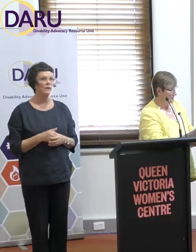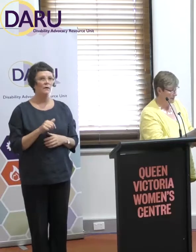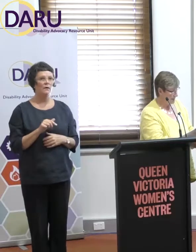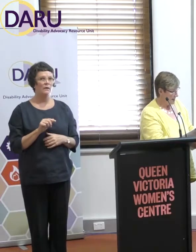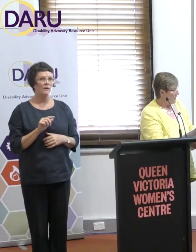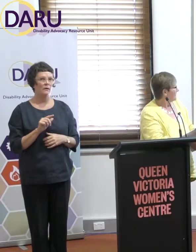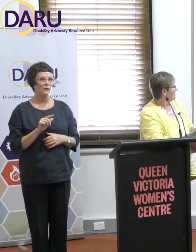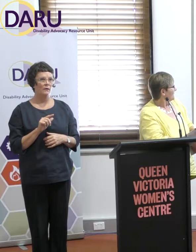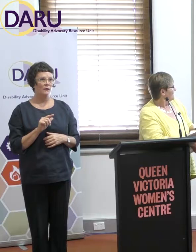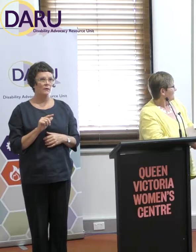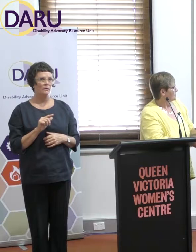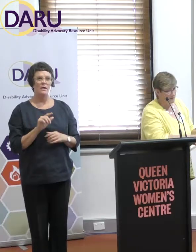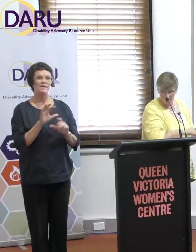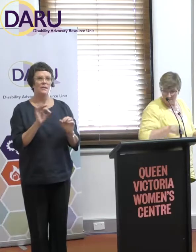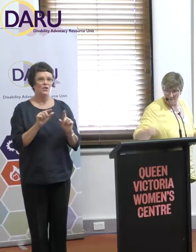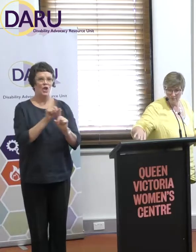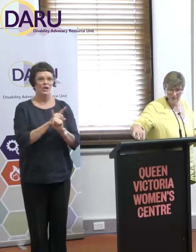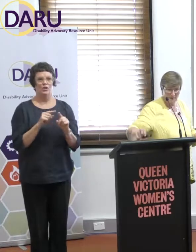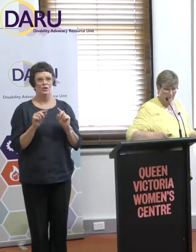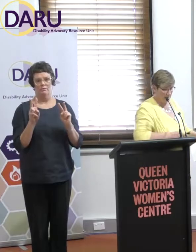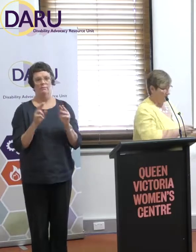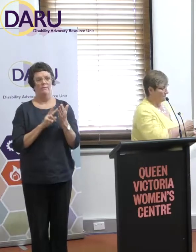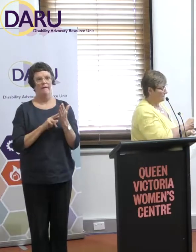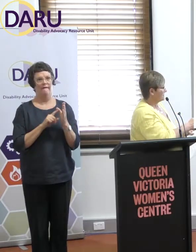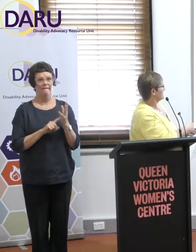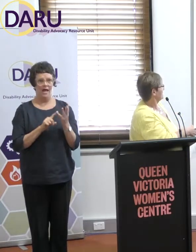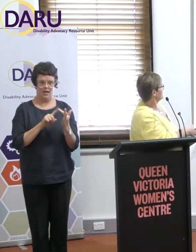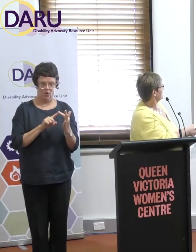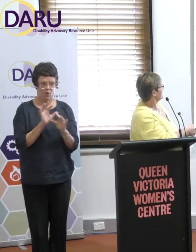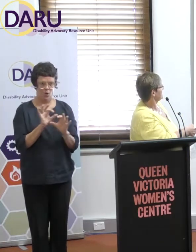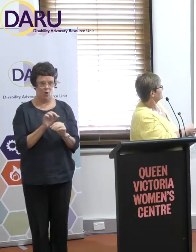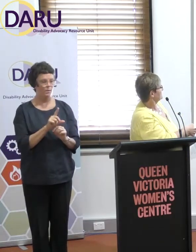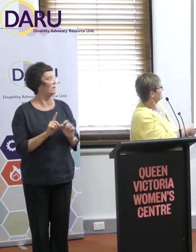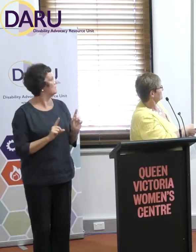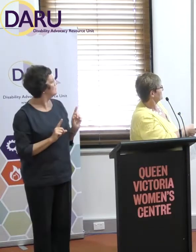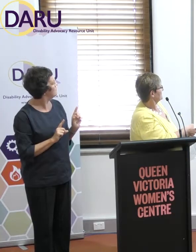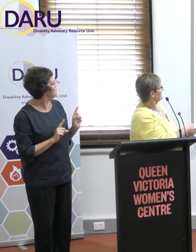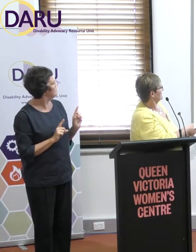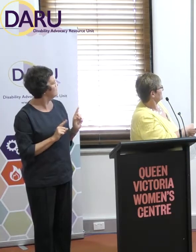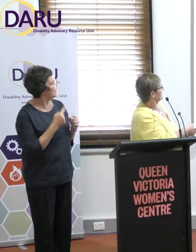outcome thing, and actually I should just point that out first. I think I did,